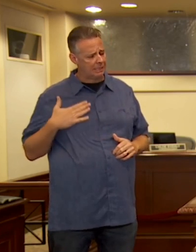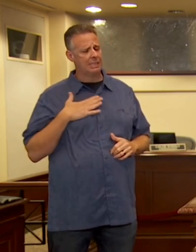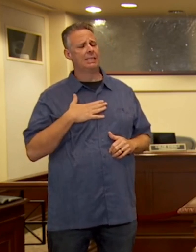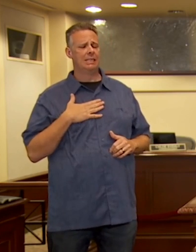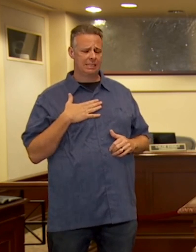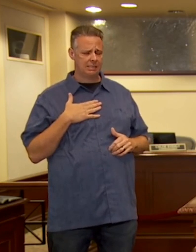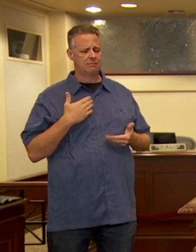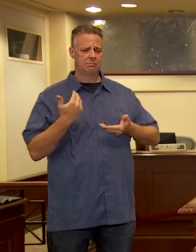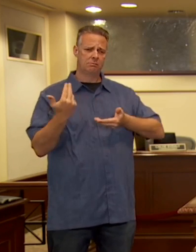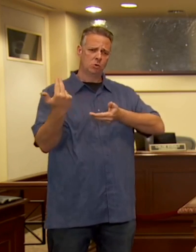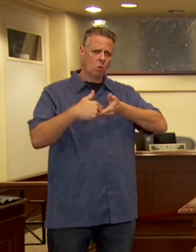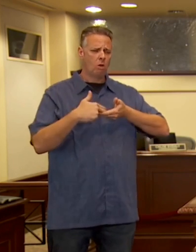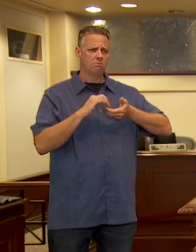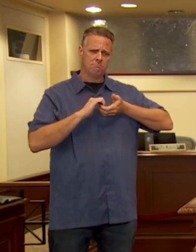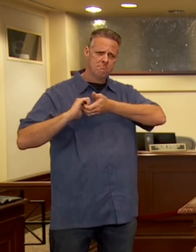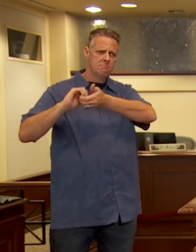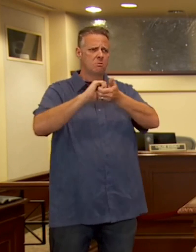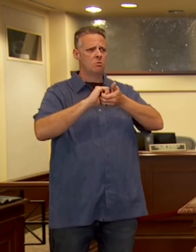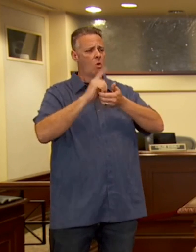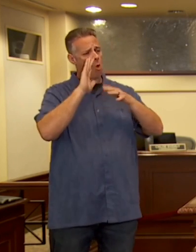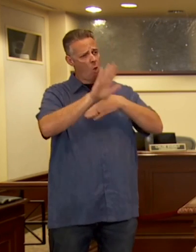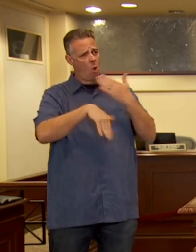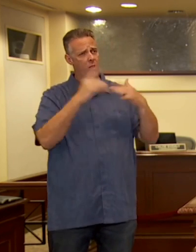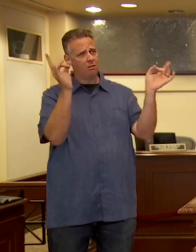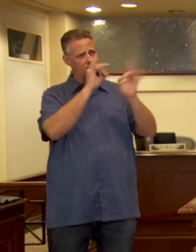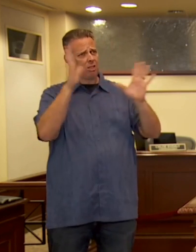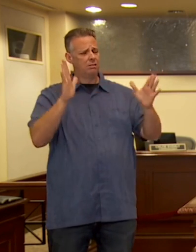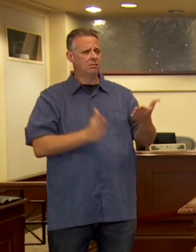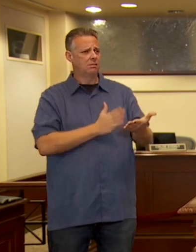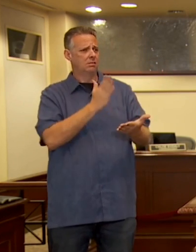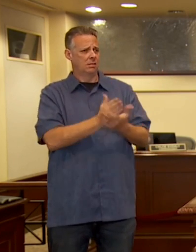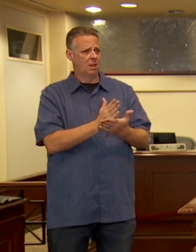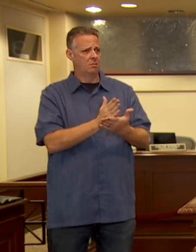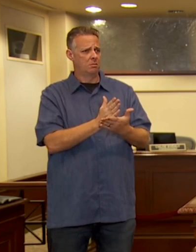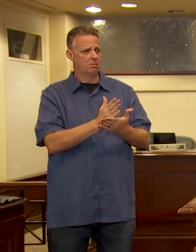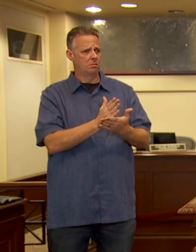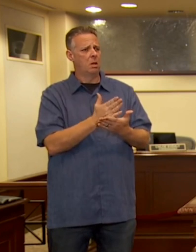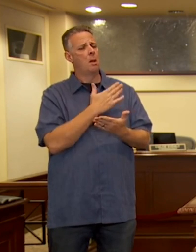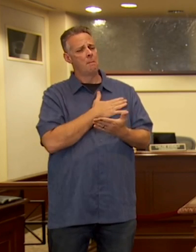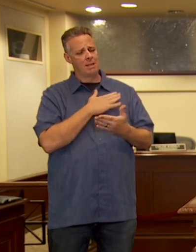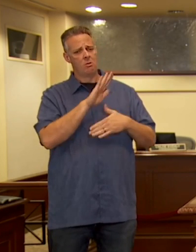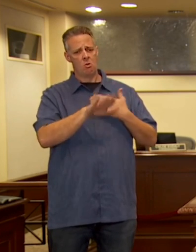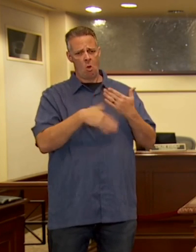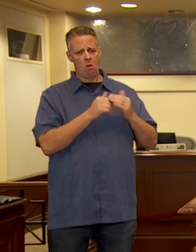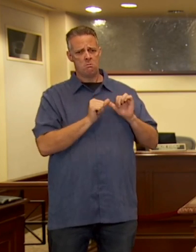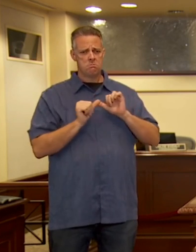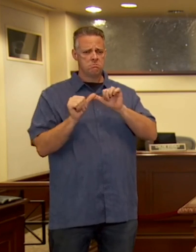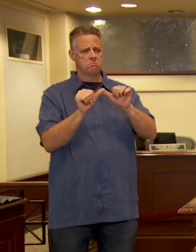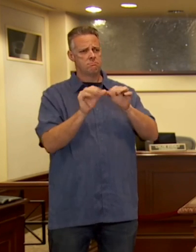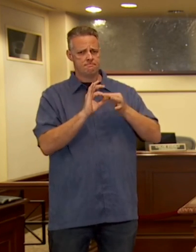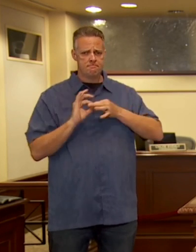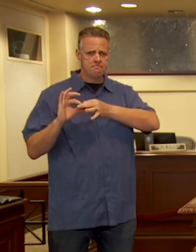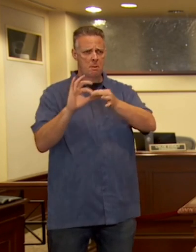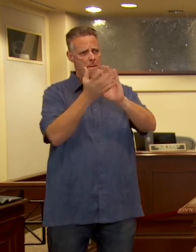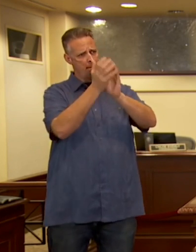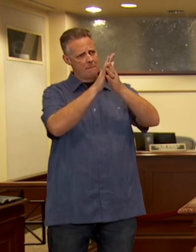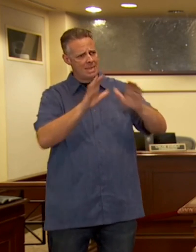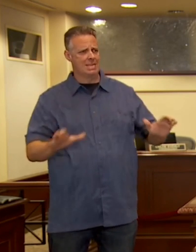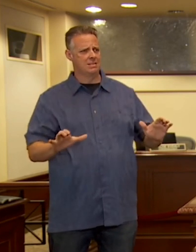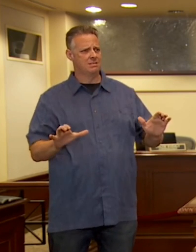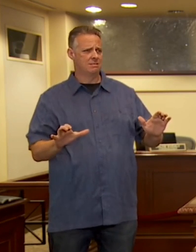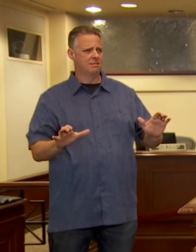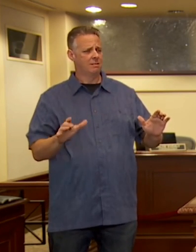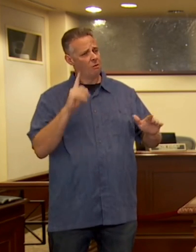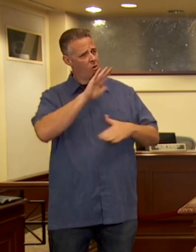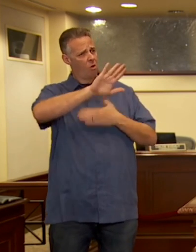denouncing all violence. Let's pull together in the name of peace and humanity. We don't always